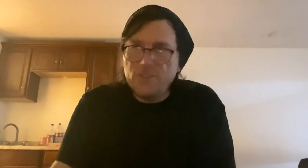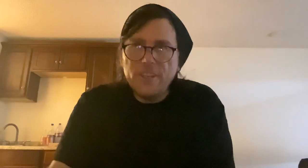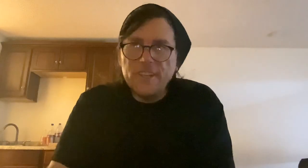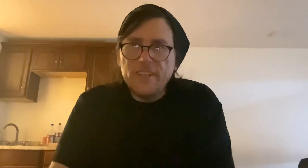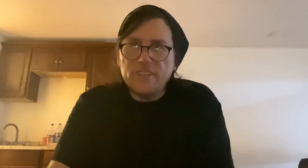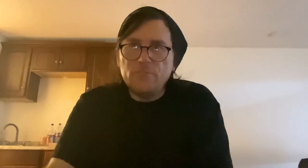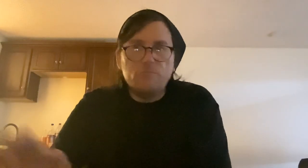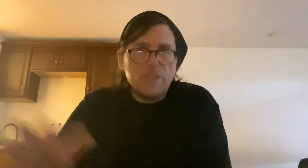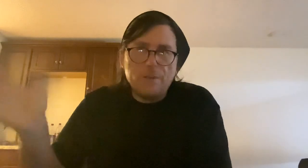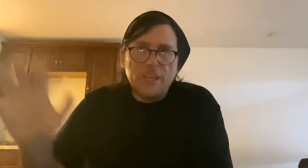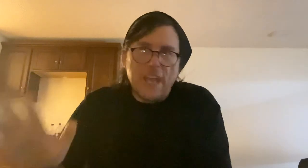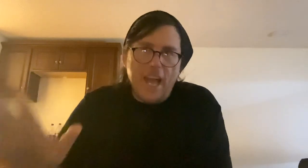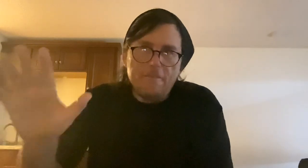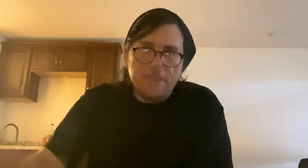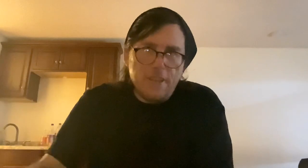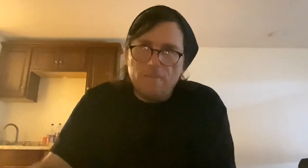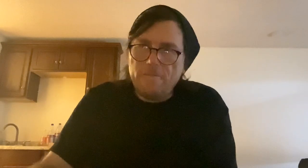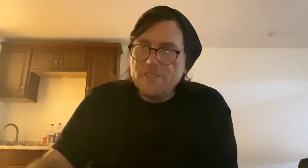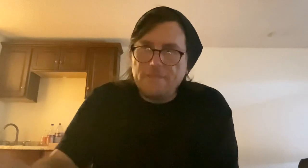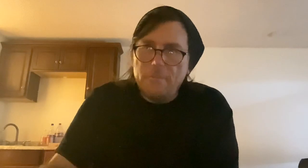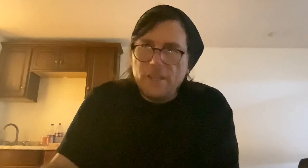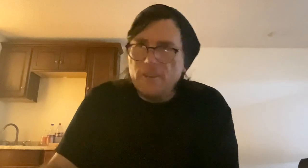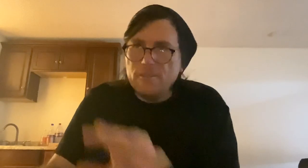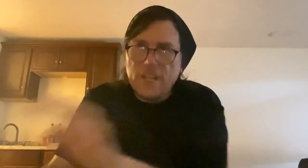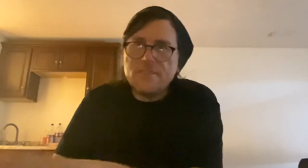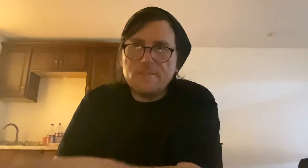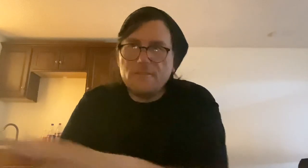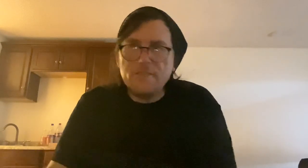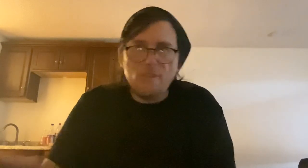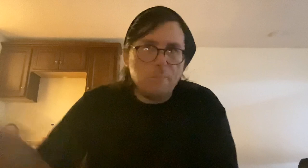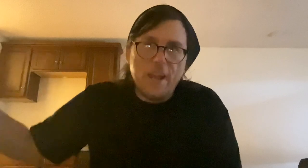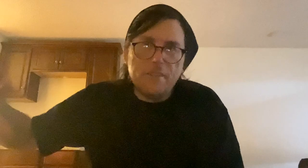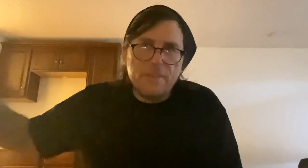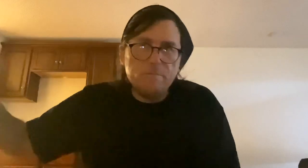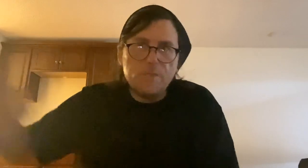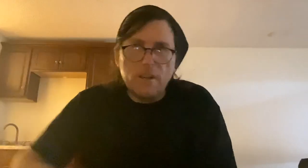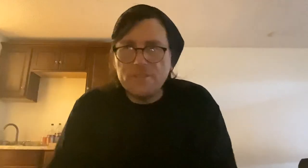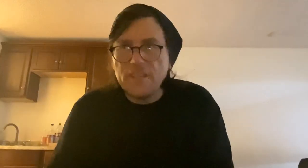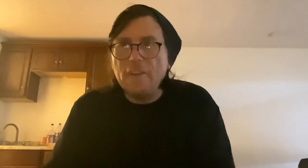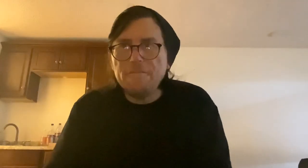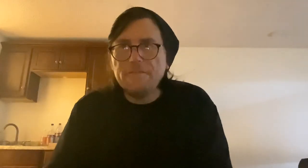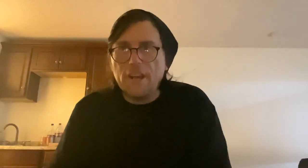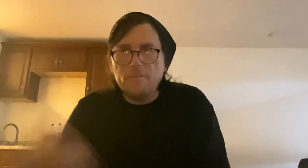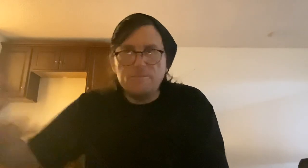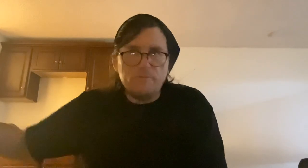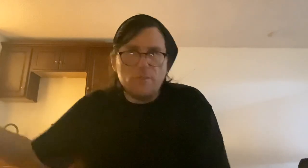email that you have that your friends and family know, that's your private, you know, stuff, you know, or